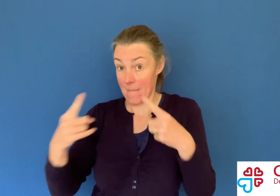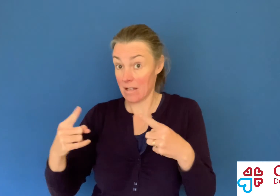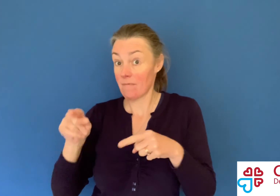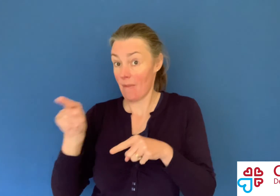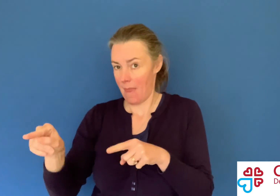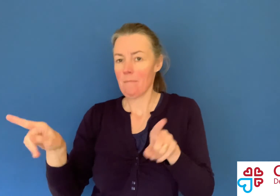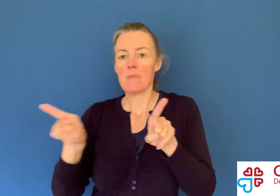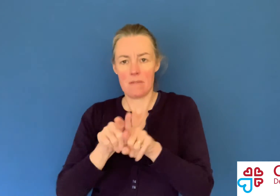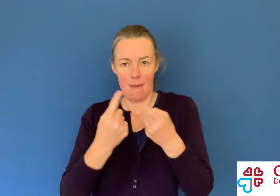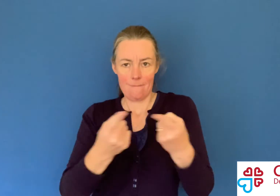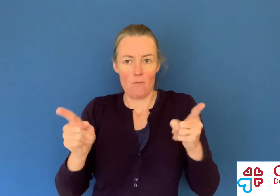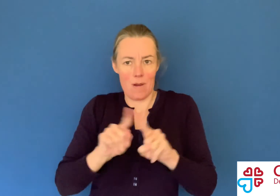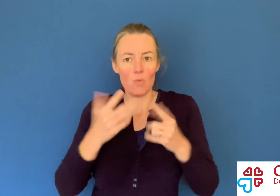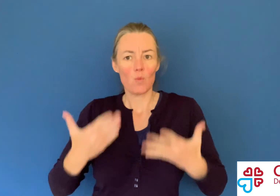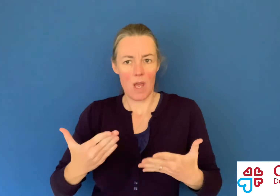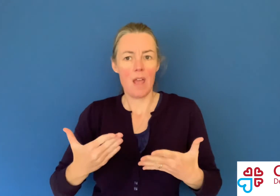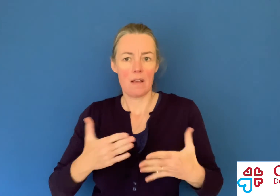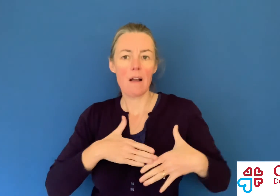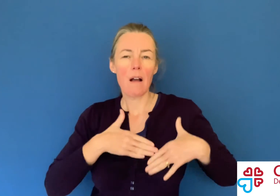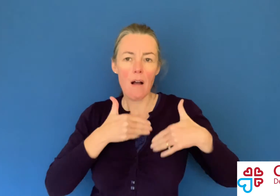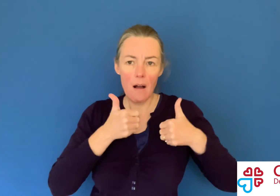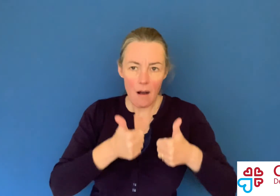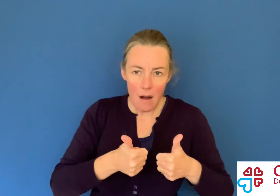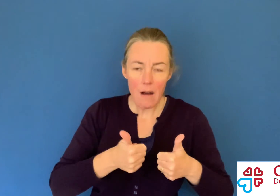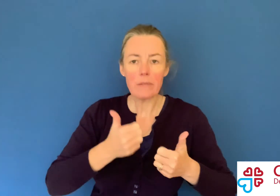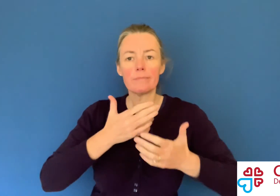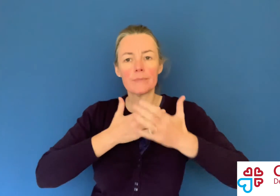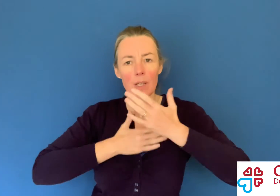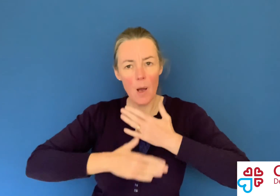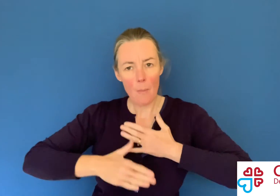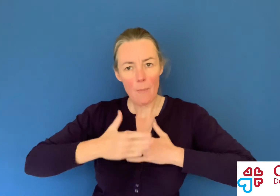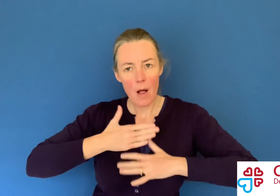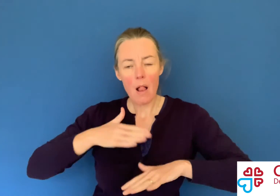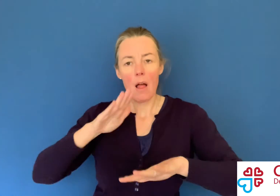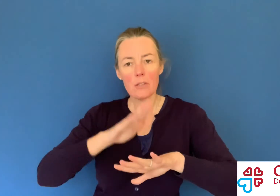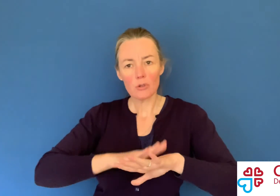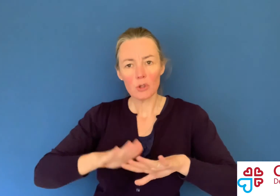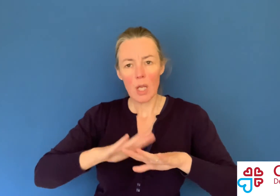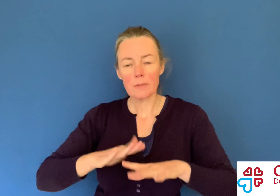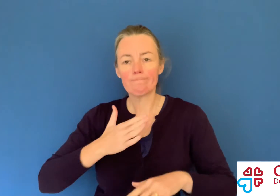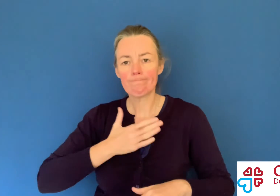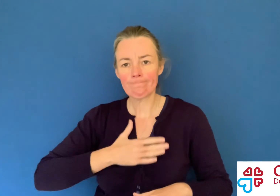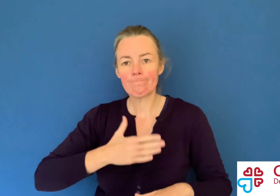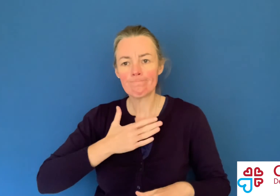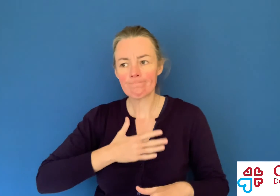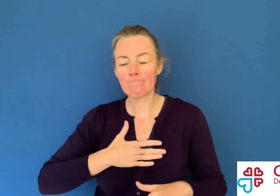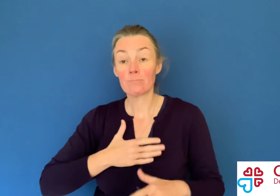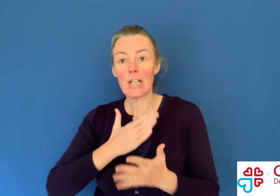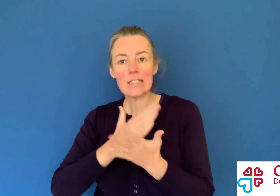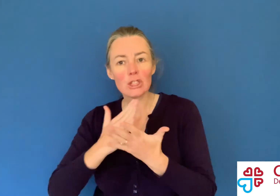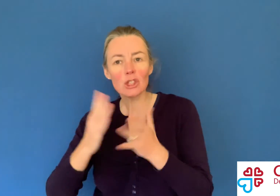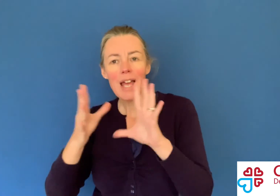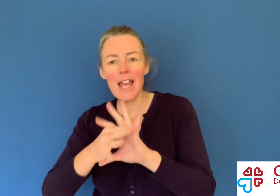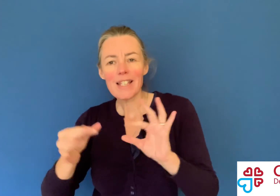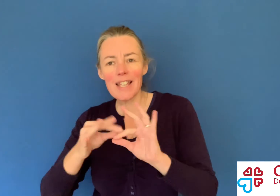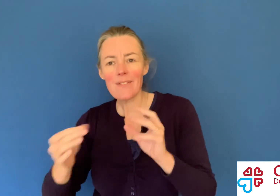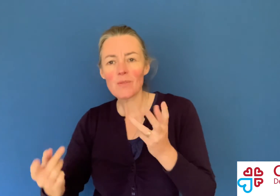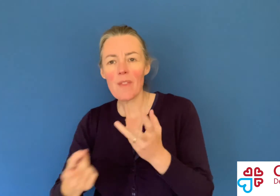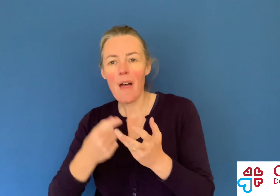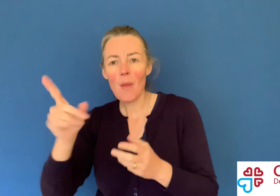The message for them is the same as the message for us today. To be kind, humble, gentle and patient. To share our